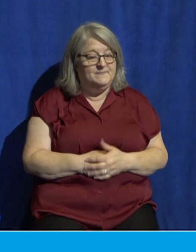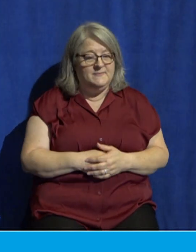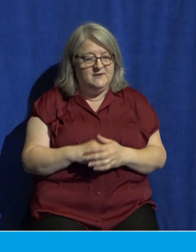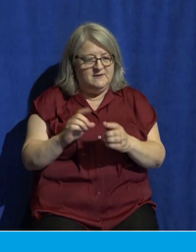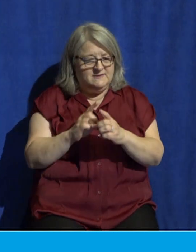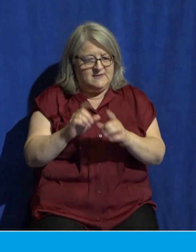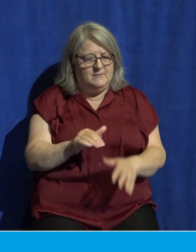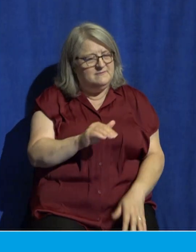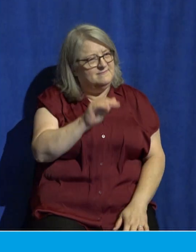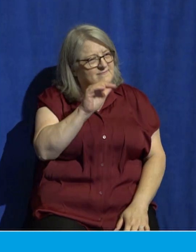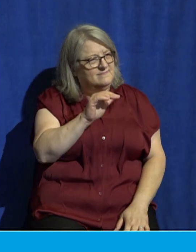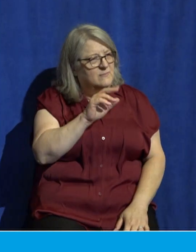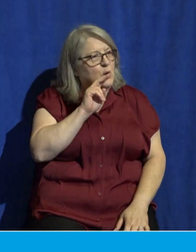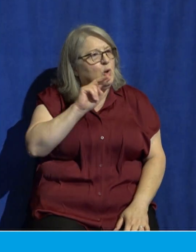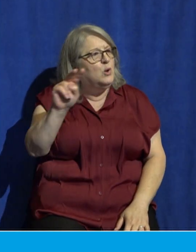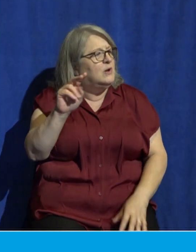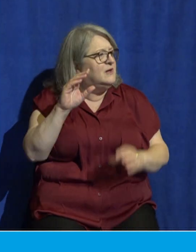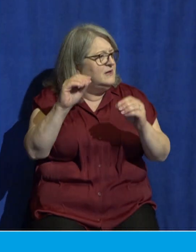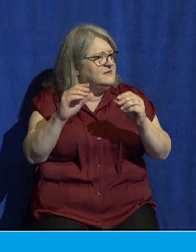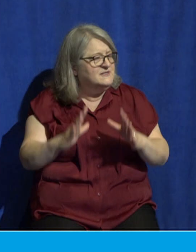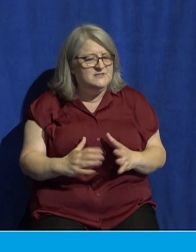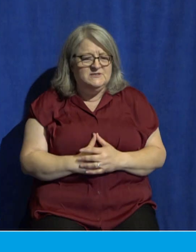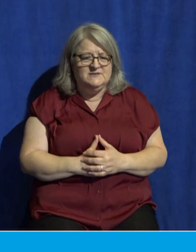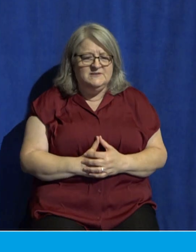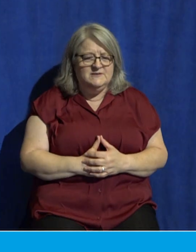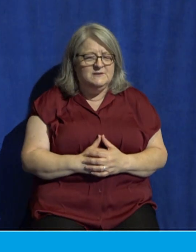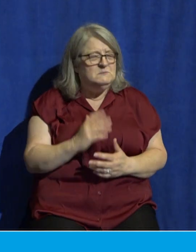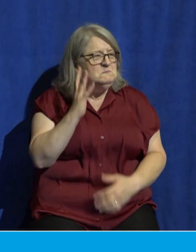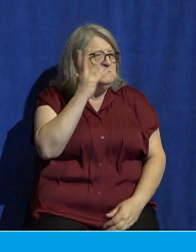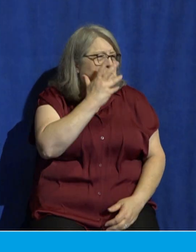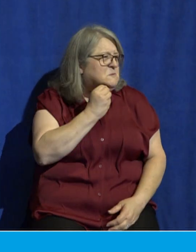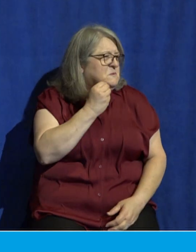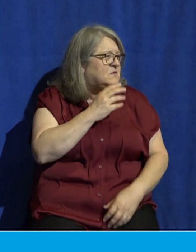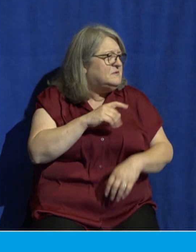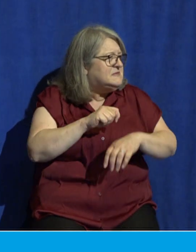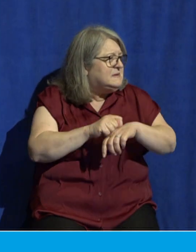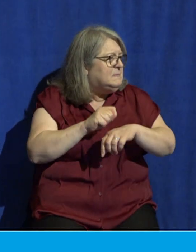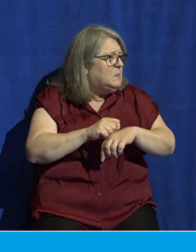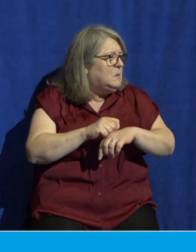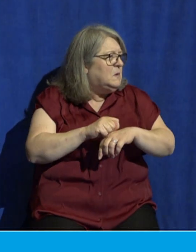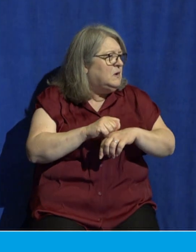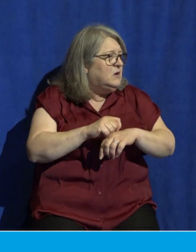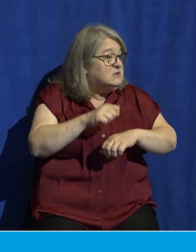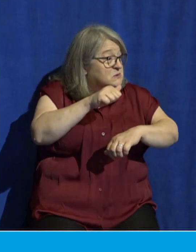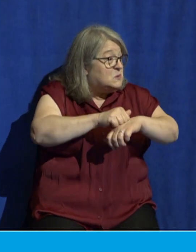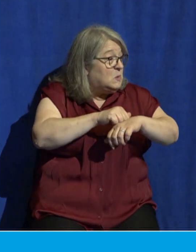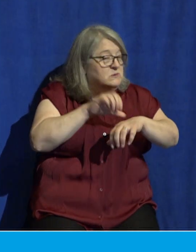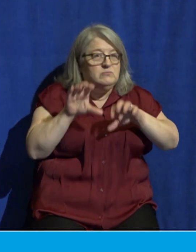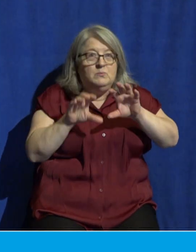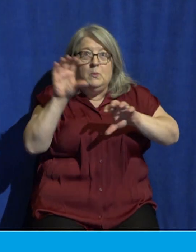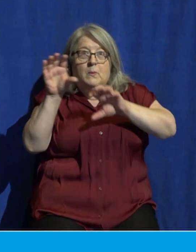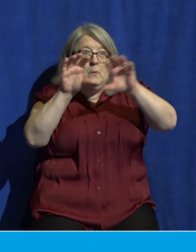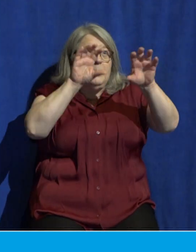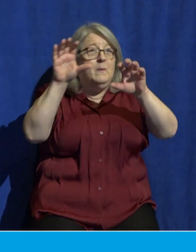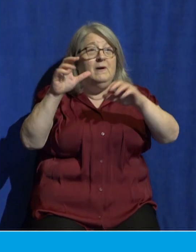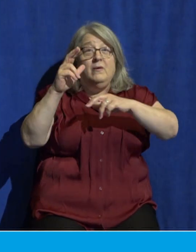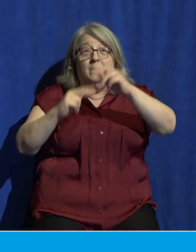him, Look, teacher, what wonderful stones and what wonderful buildings. And Jesus said to him,